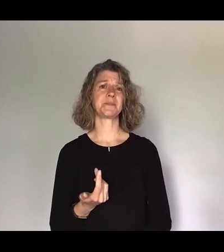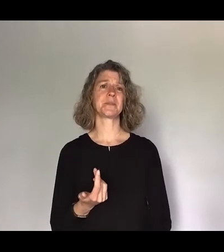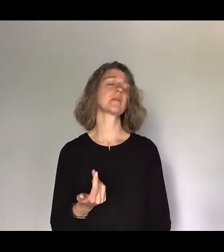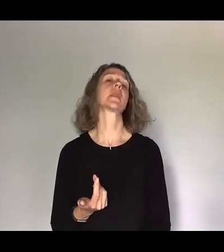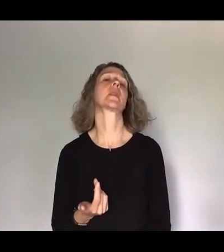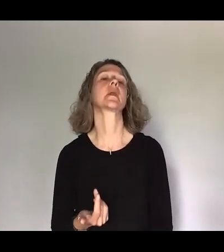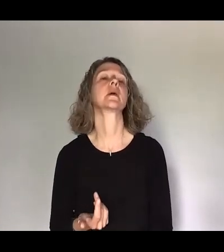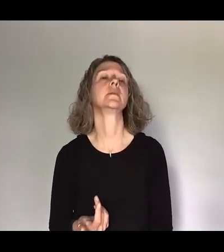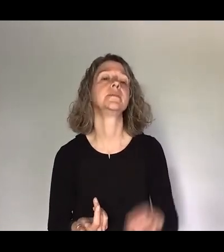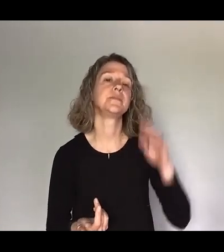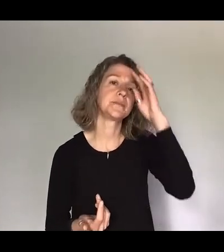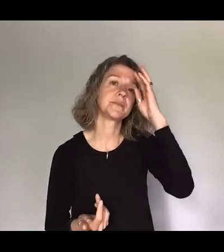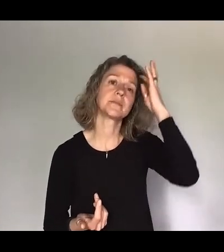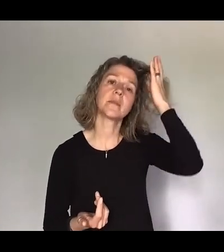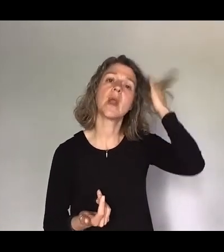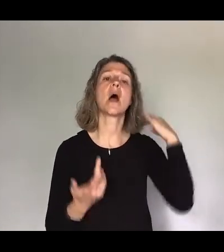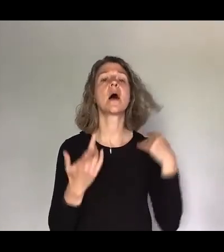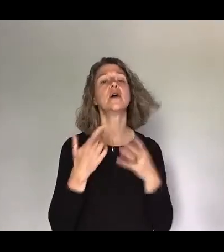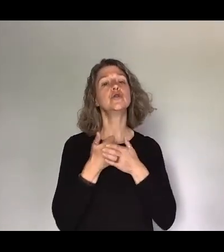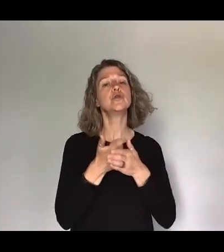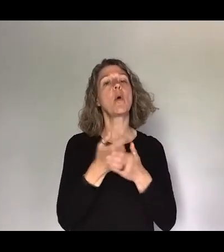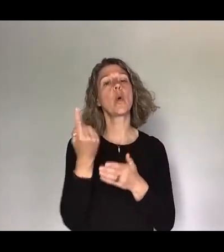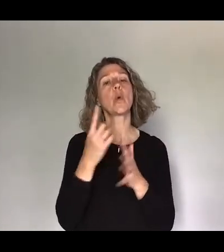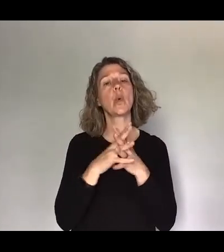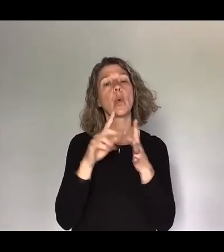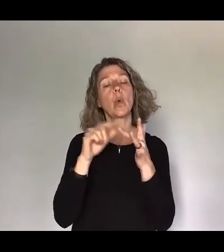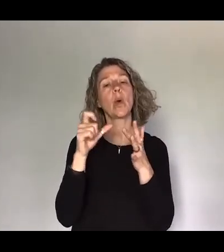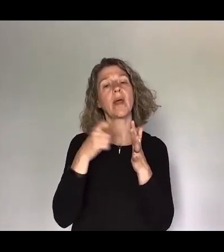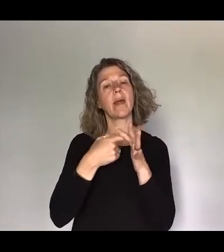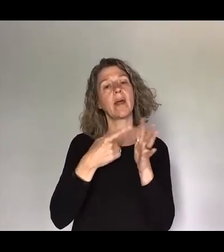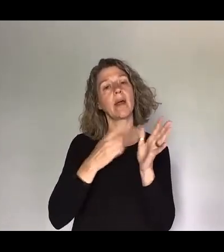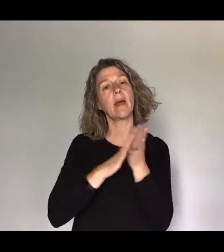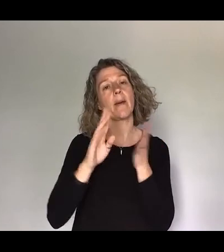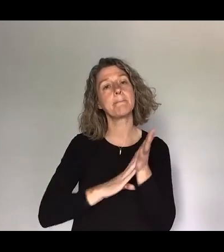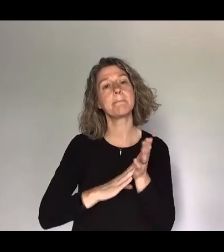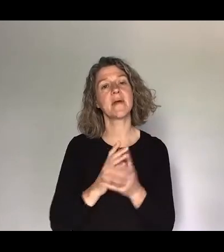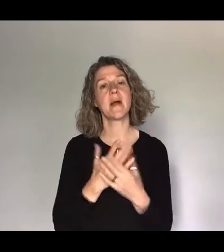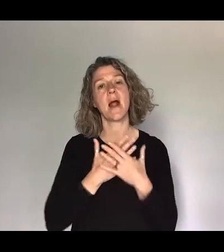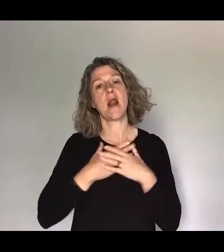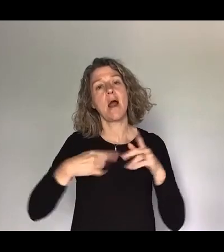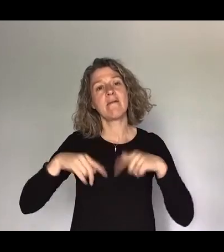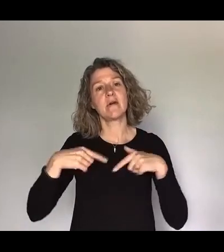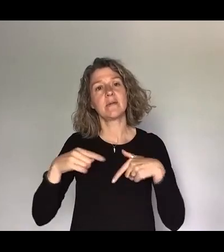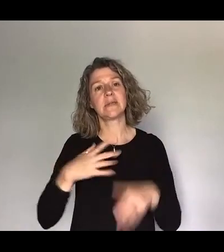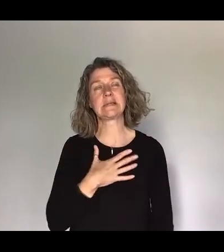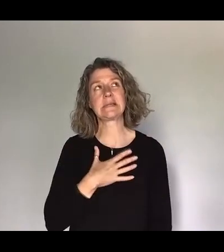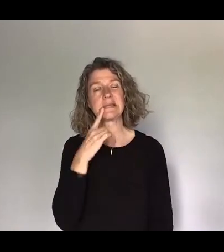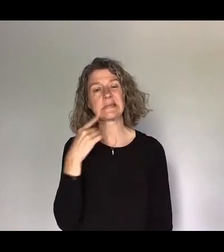a fan. I'm a Wickham fan. Yeah. But I love the football. And yeah, I'm still recovering from the game yesterday. It's okay. It's okay.